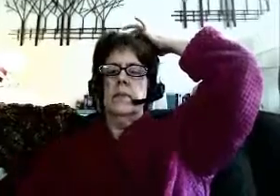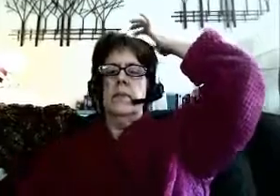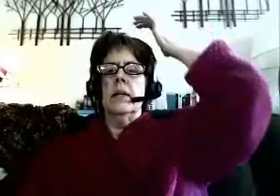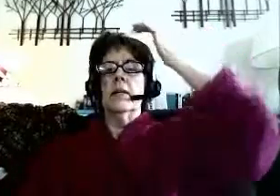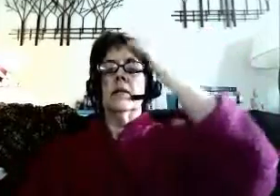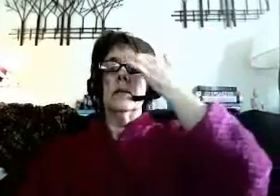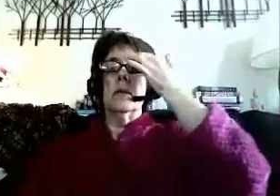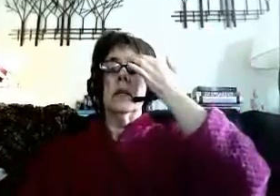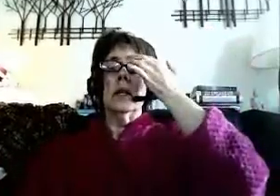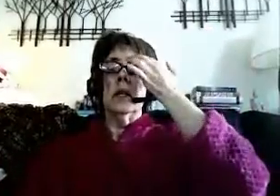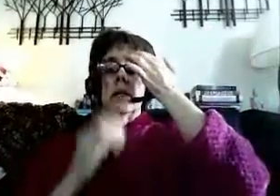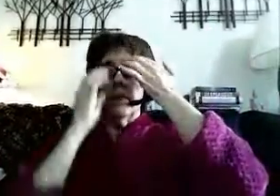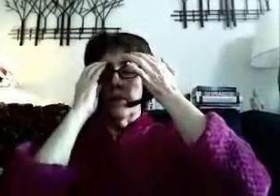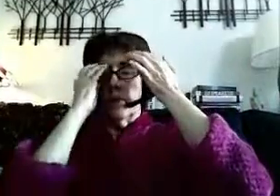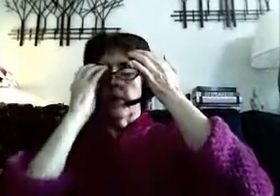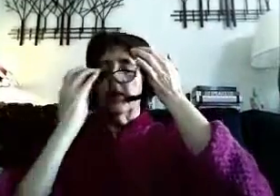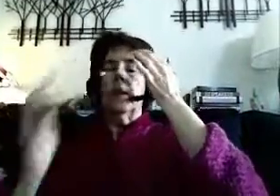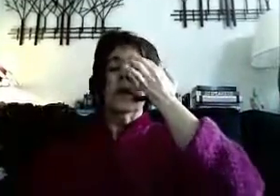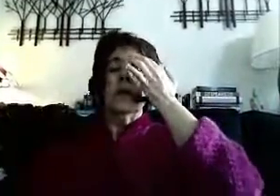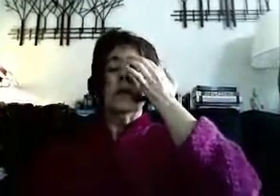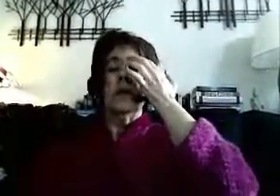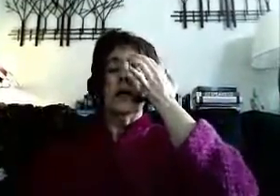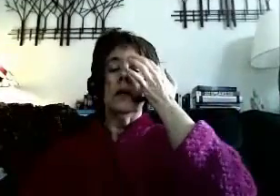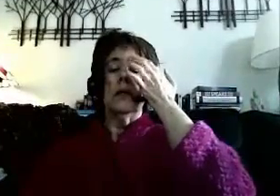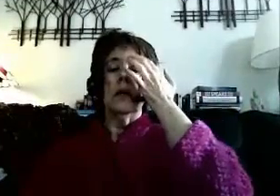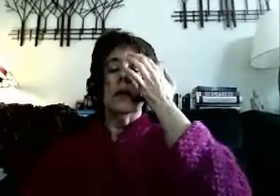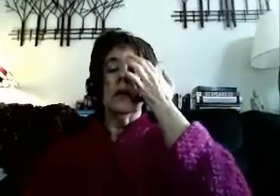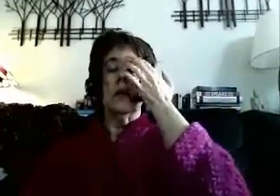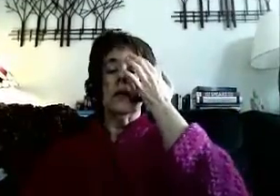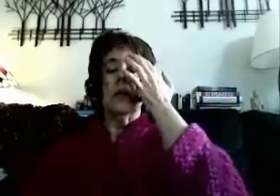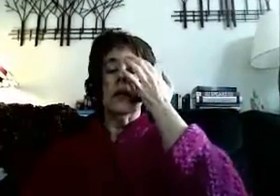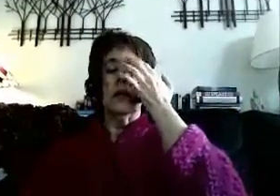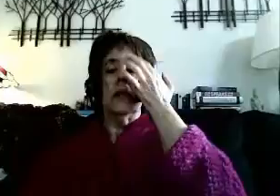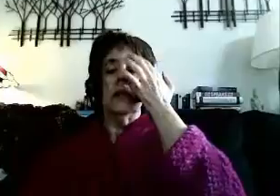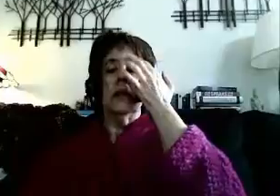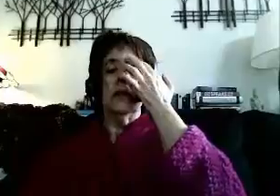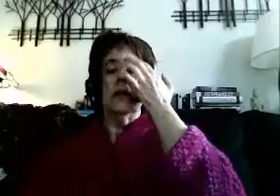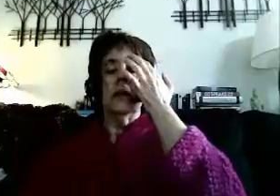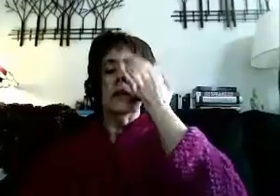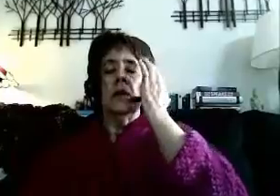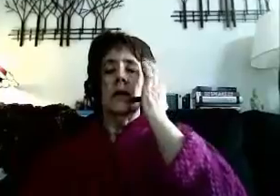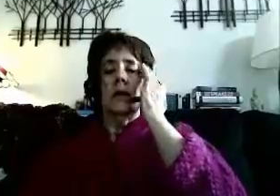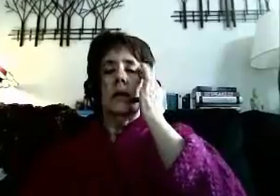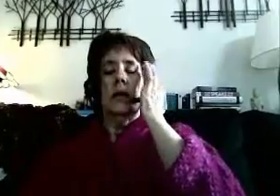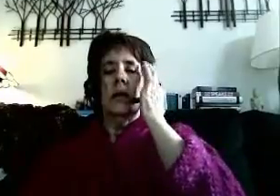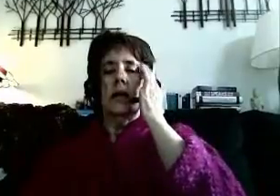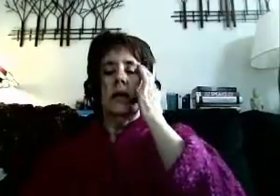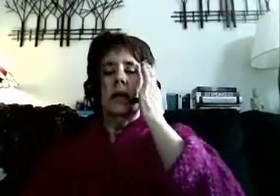This ability to heal quickly and completely. When did that appear?